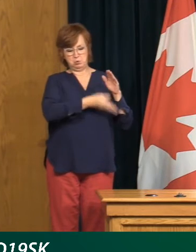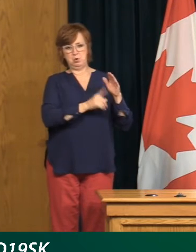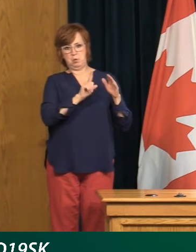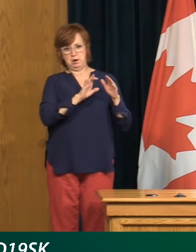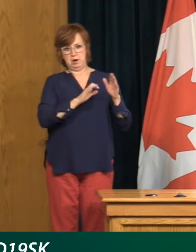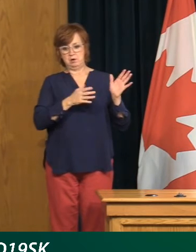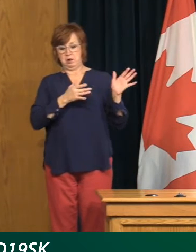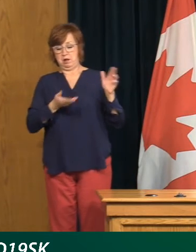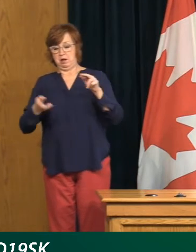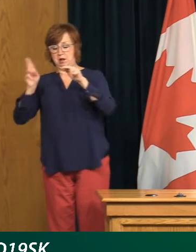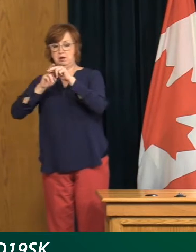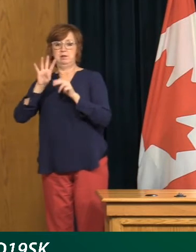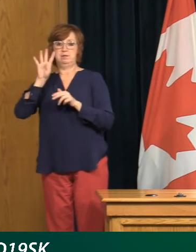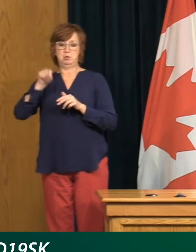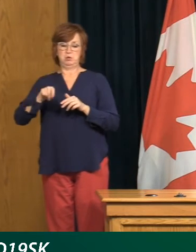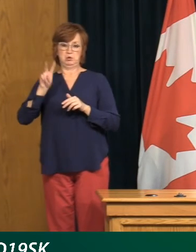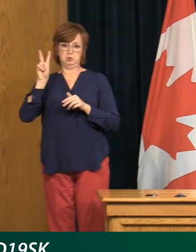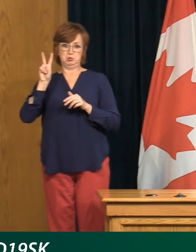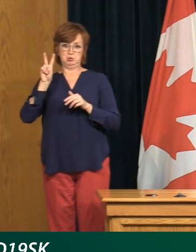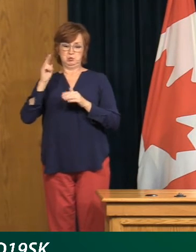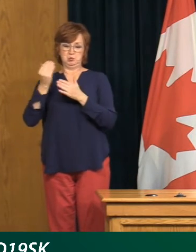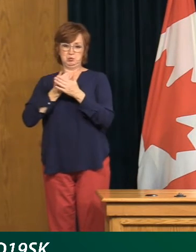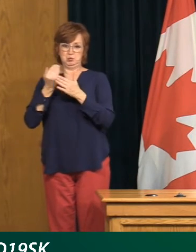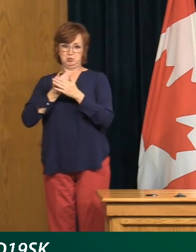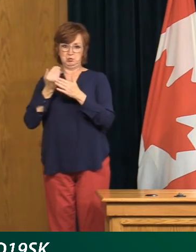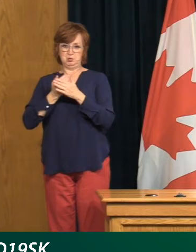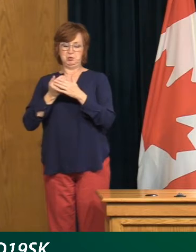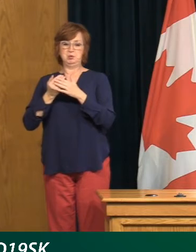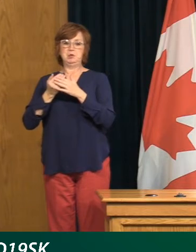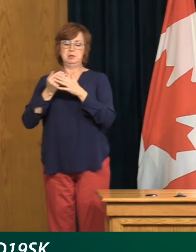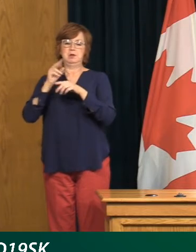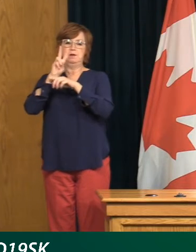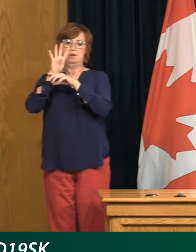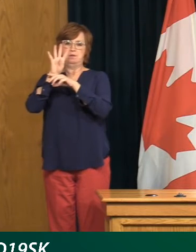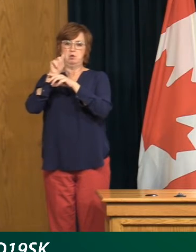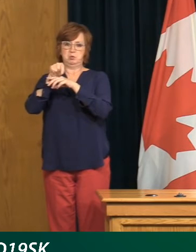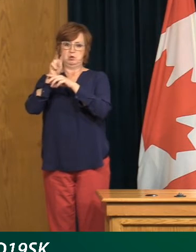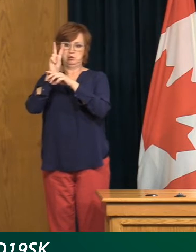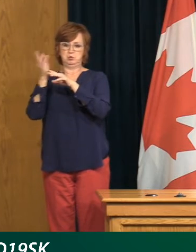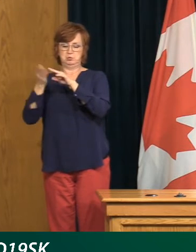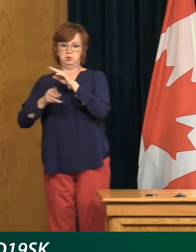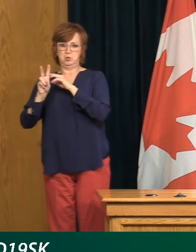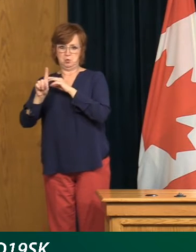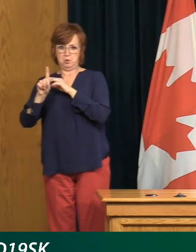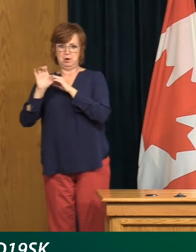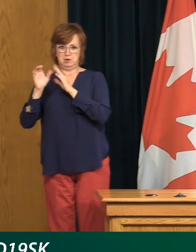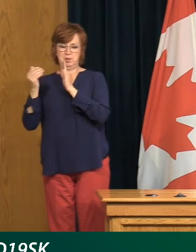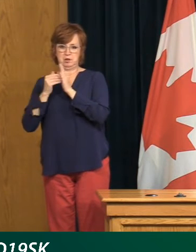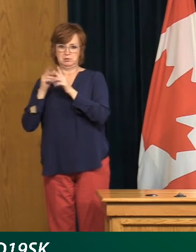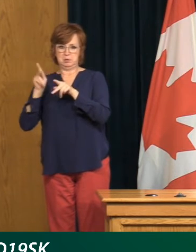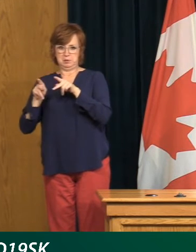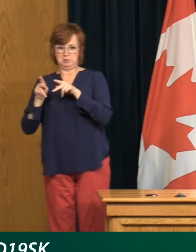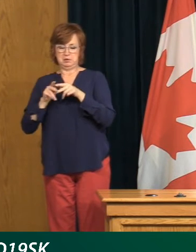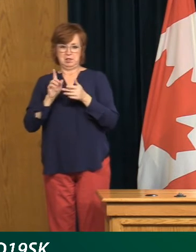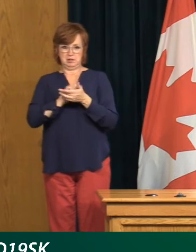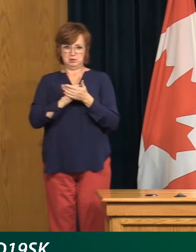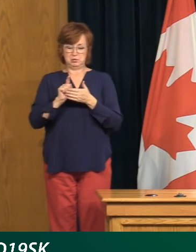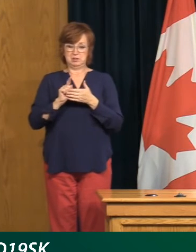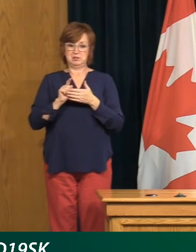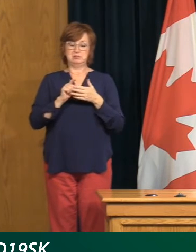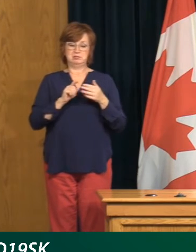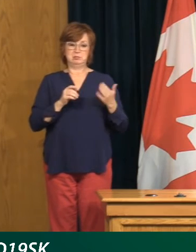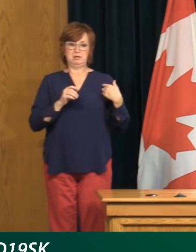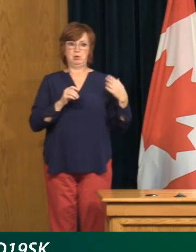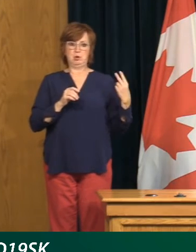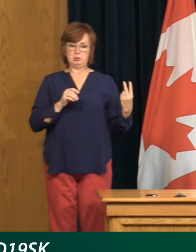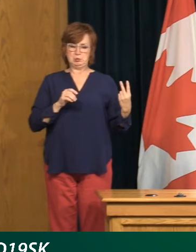to 4.2 new cases a day per 100,000 this week. And that translates to a seven